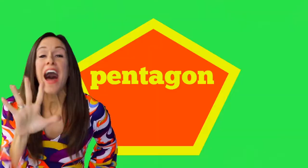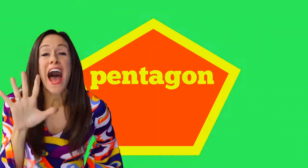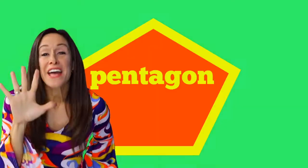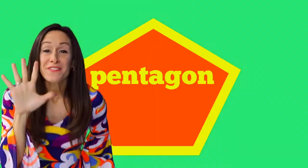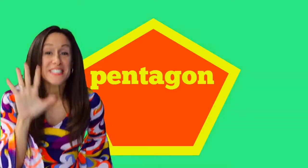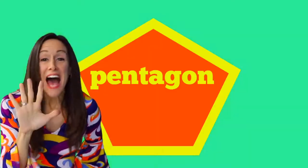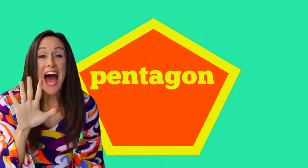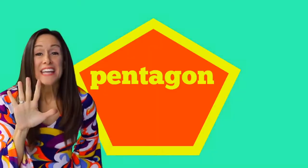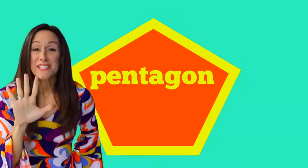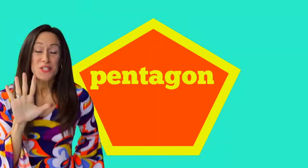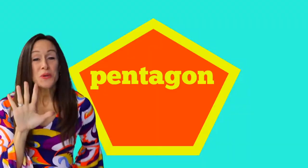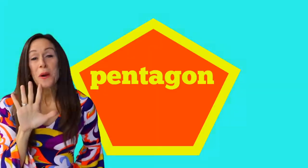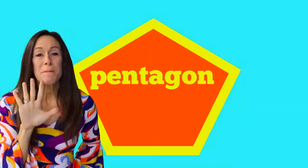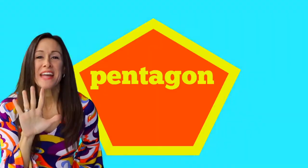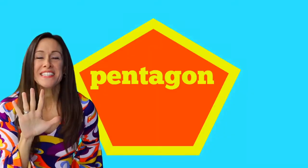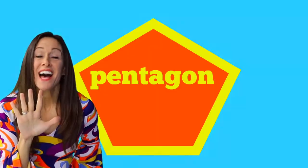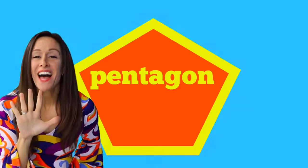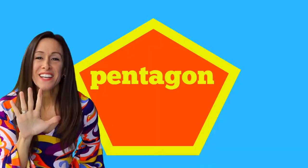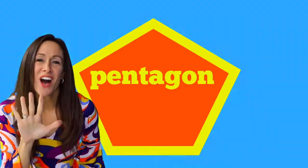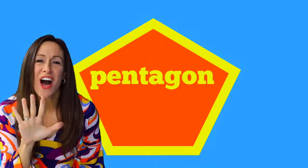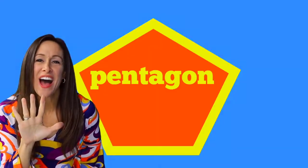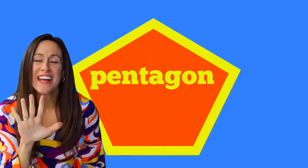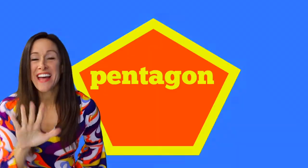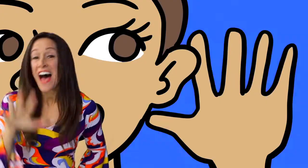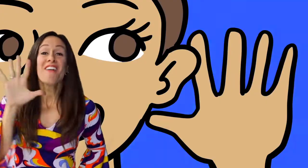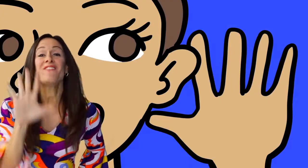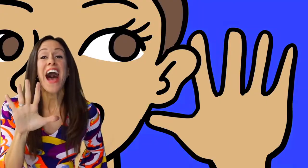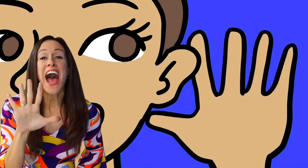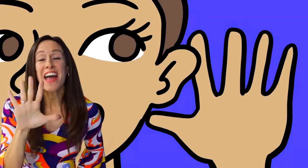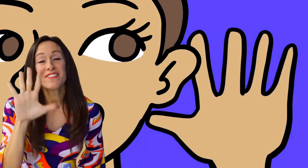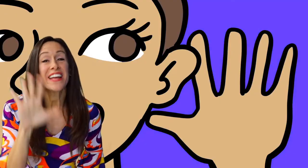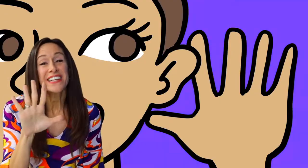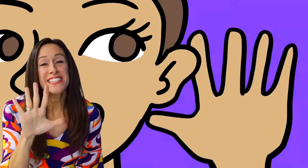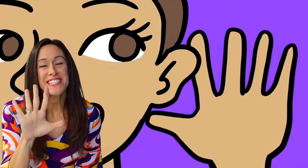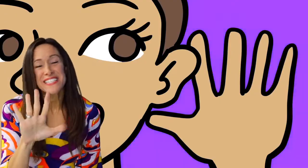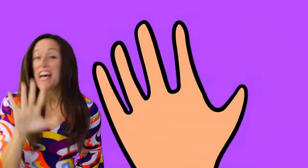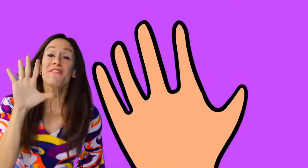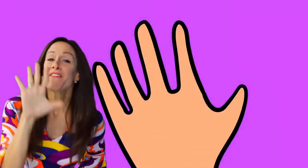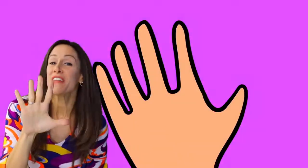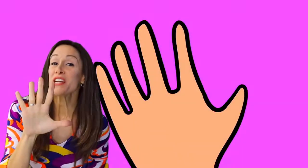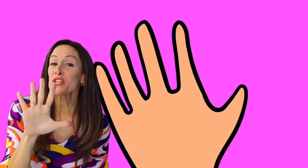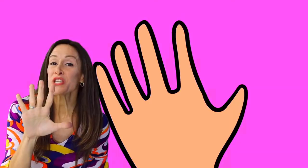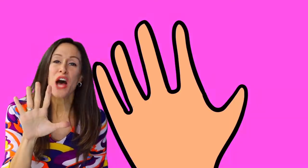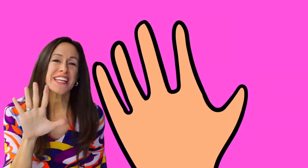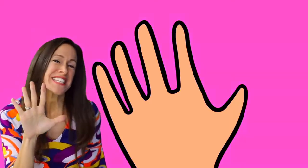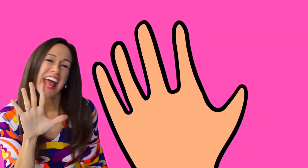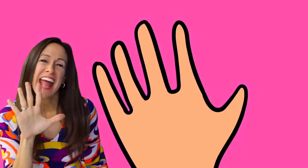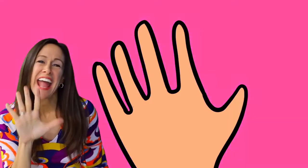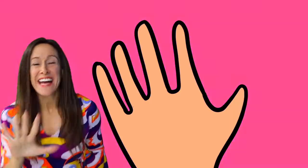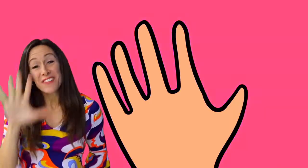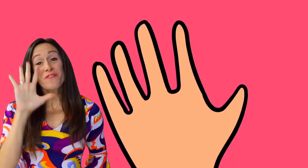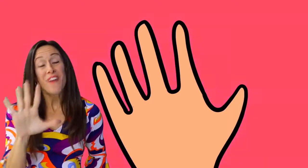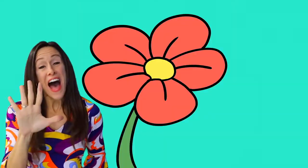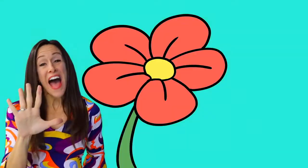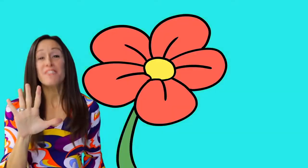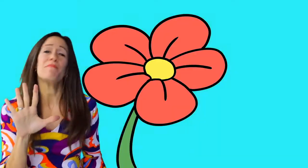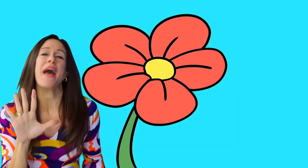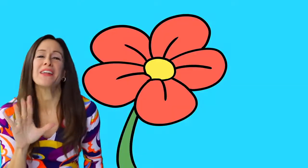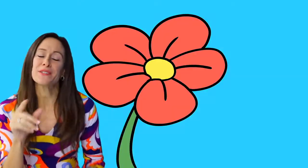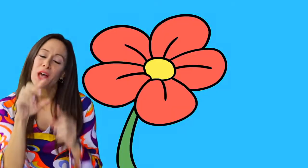Five sides to a pentagon Five senses, five fingers on each hand Five petals